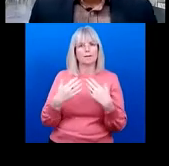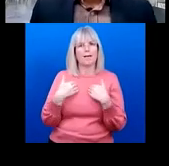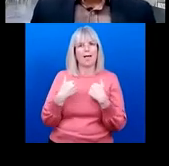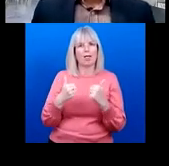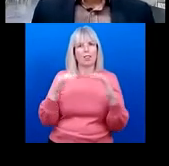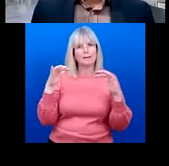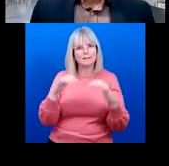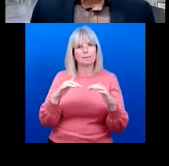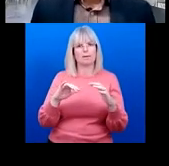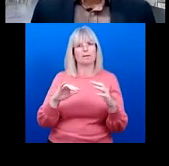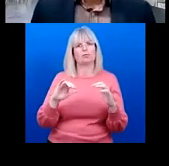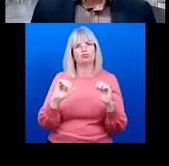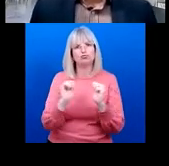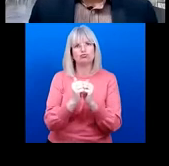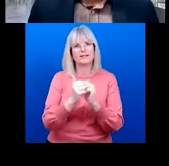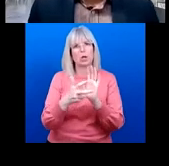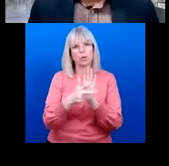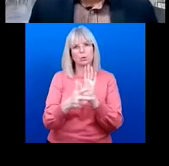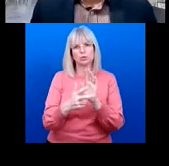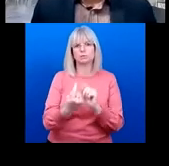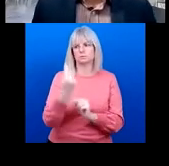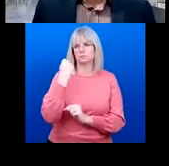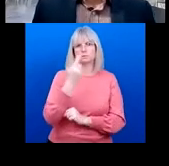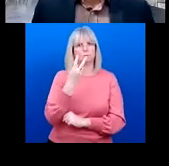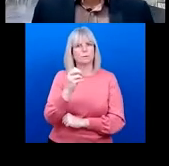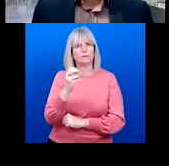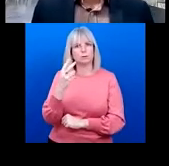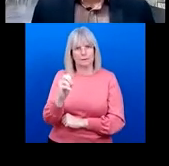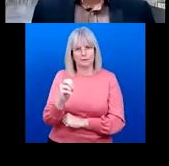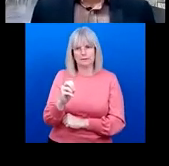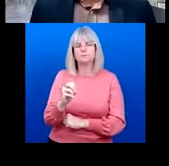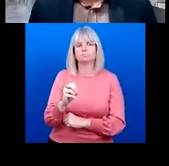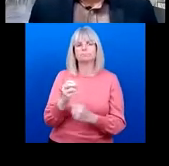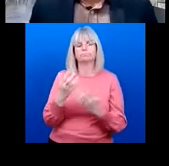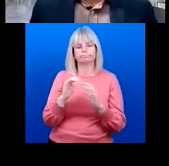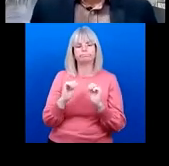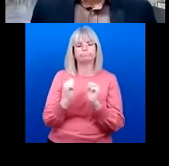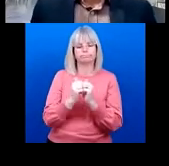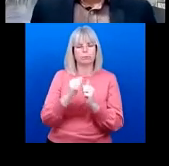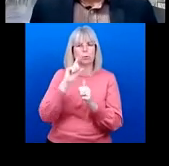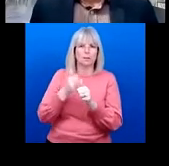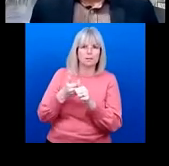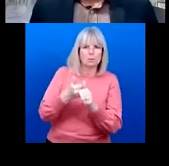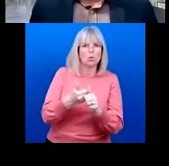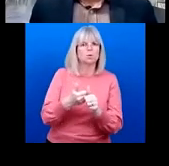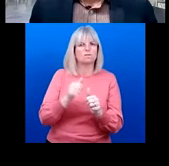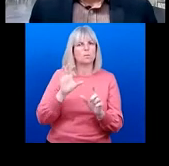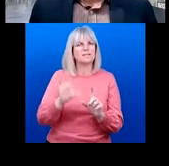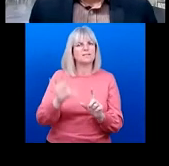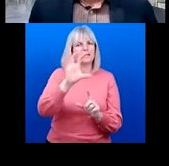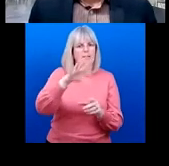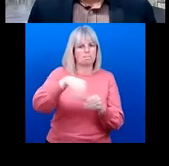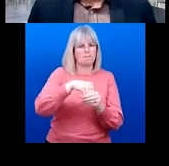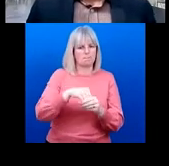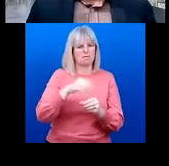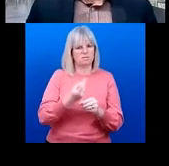was requested from Member States to sit to have support from from WHO to implement the recommendations of the world report on